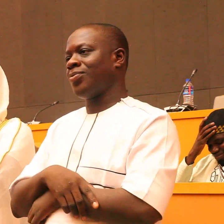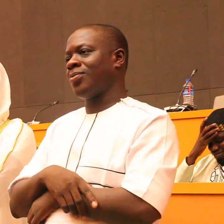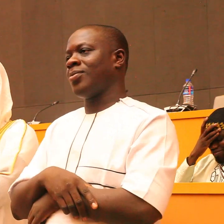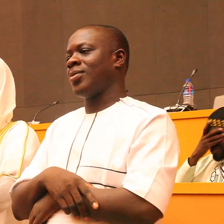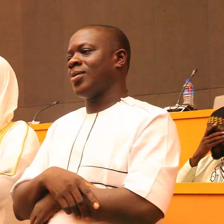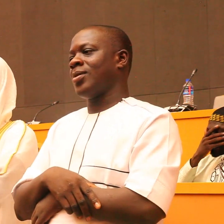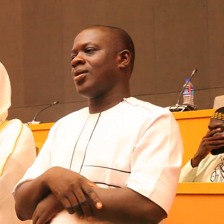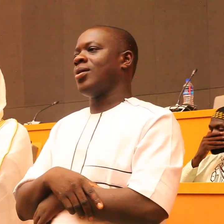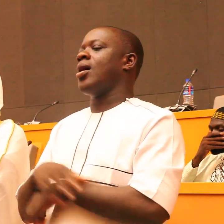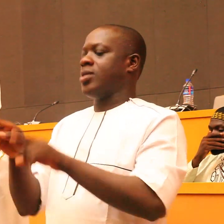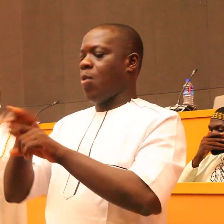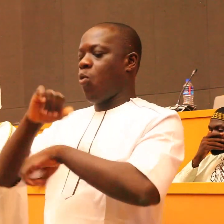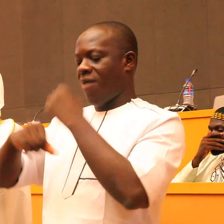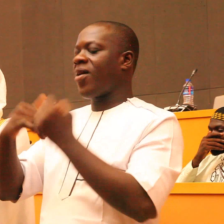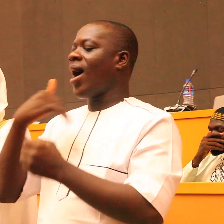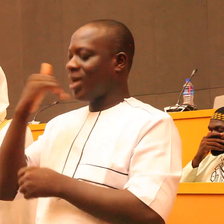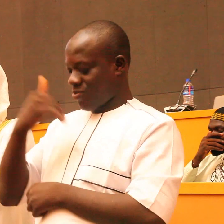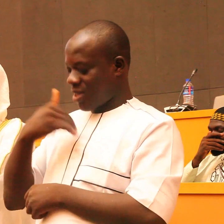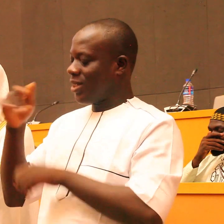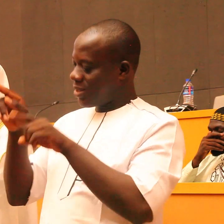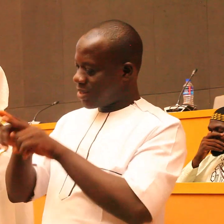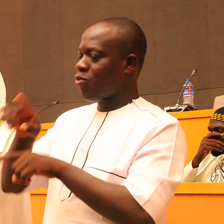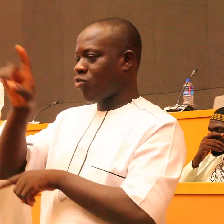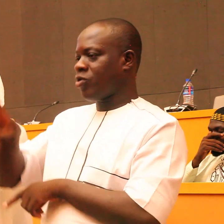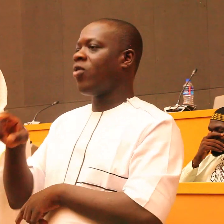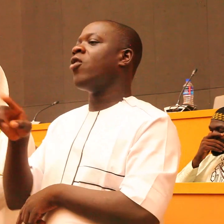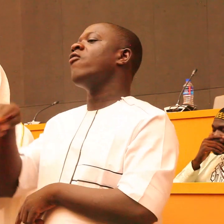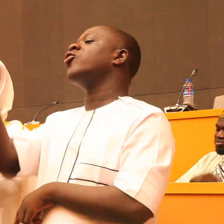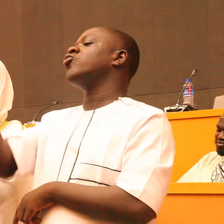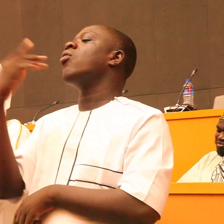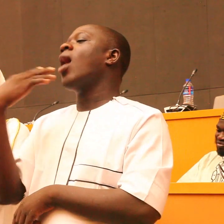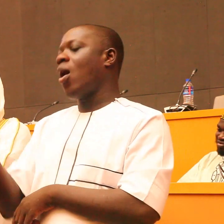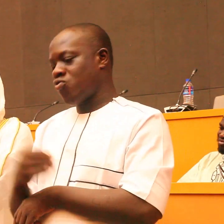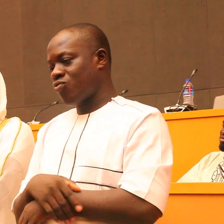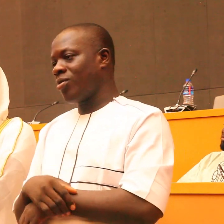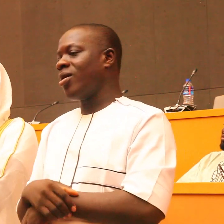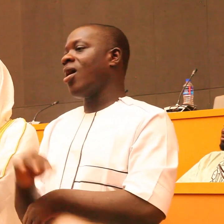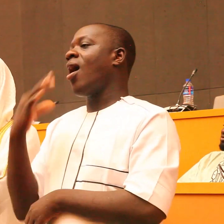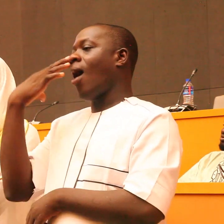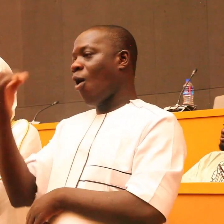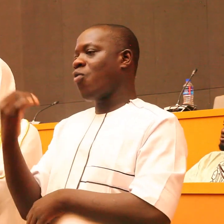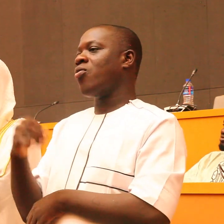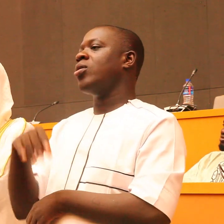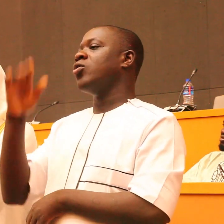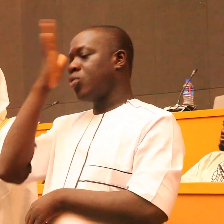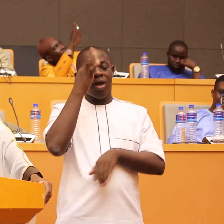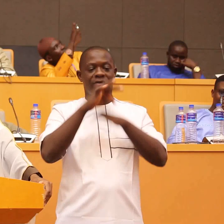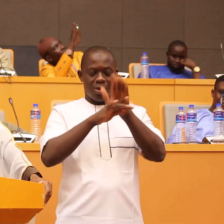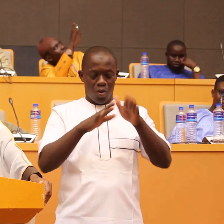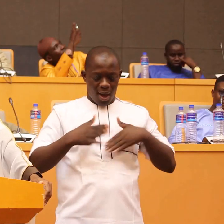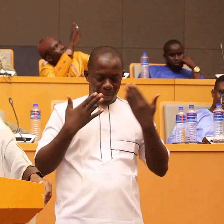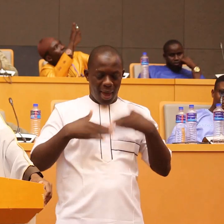or she asked me the same question for you how comes or how do you react when you are happy